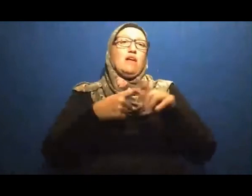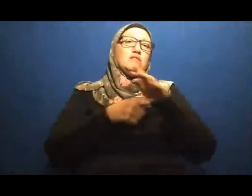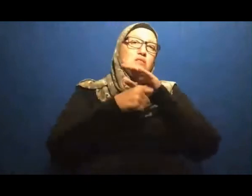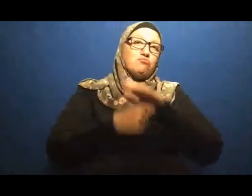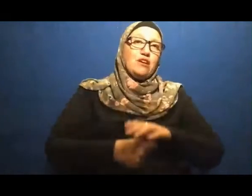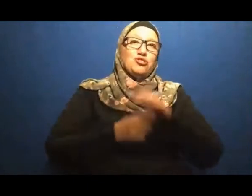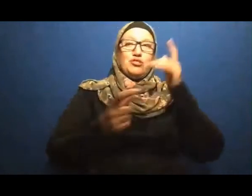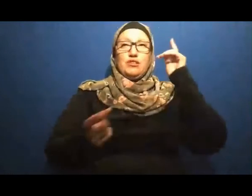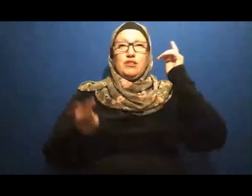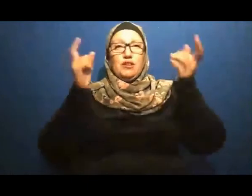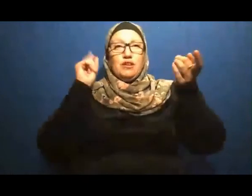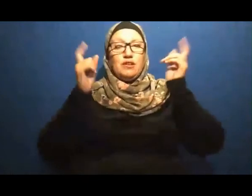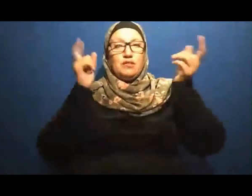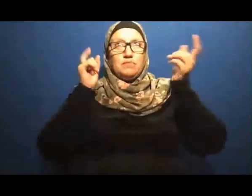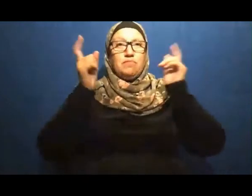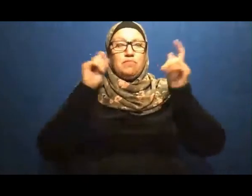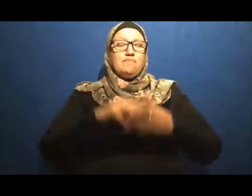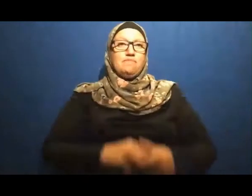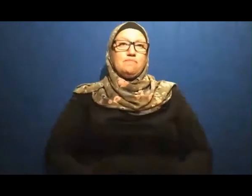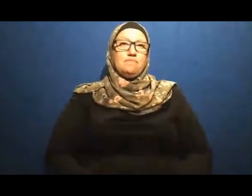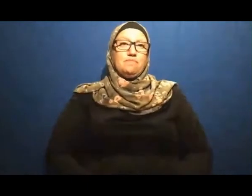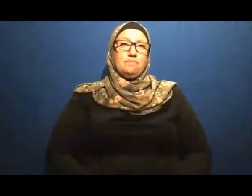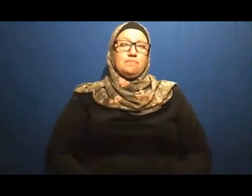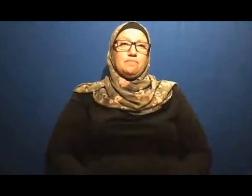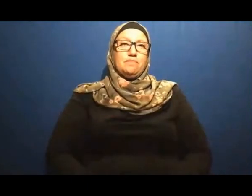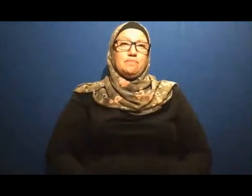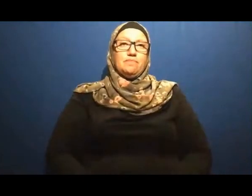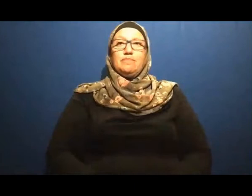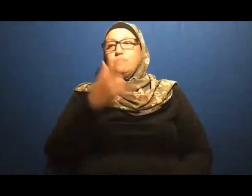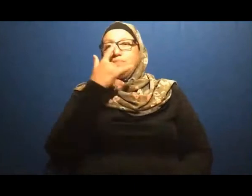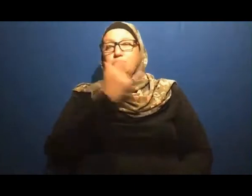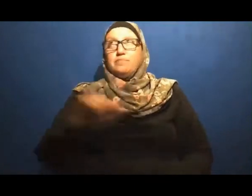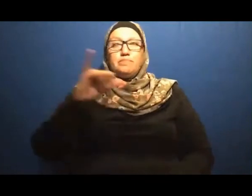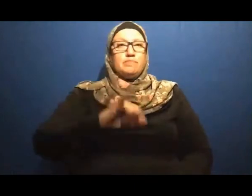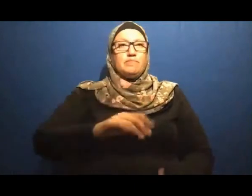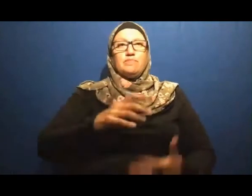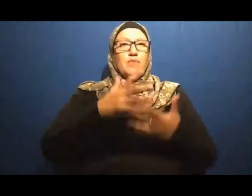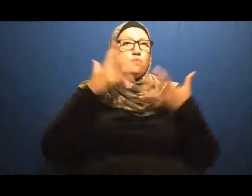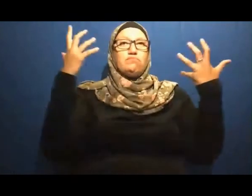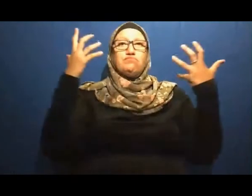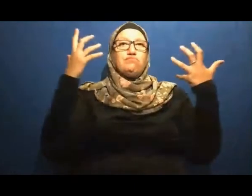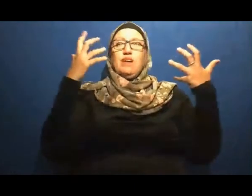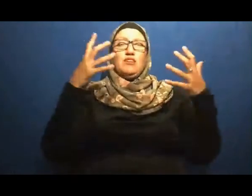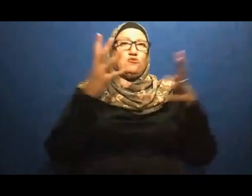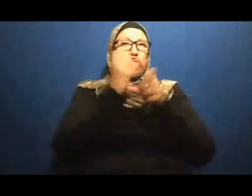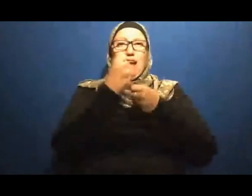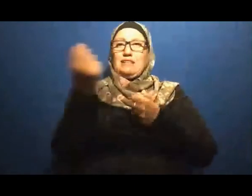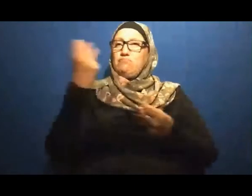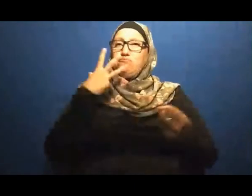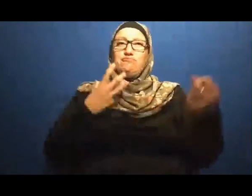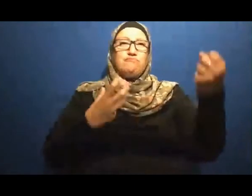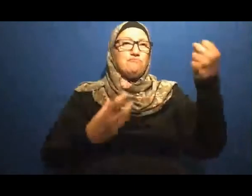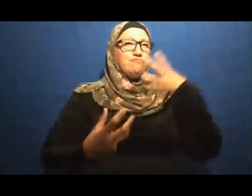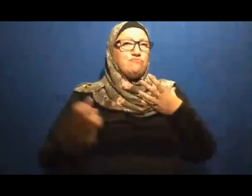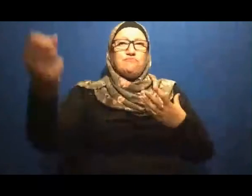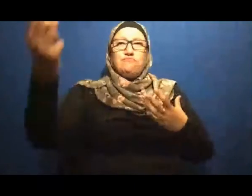it Panic Fear of death Stress Bombard us Unfortunately What it is